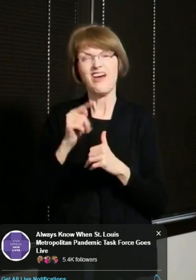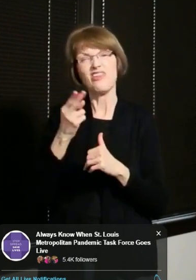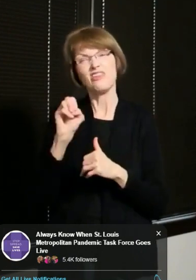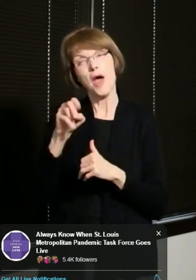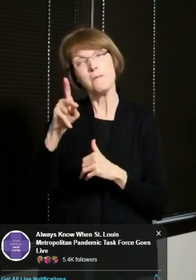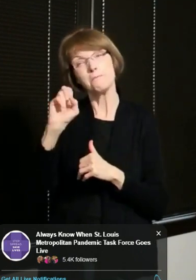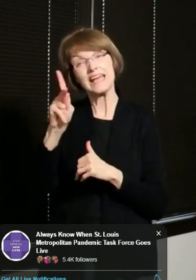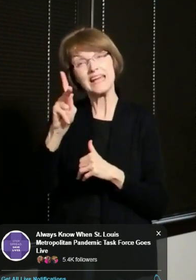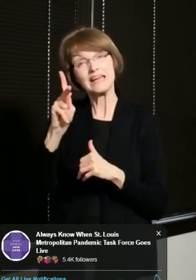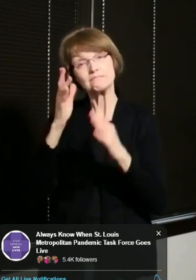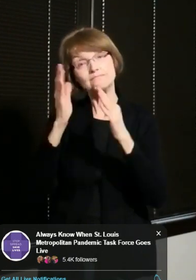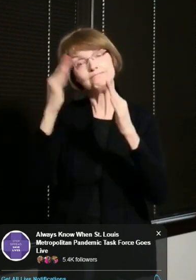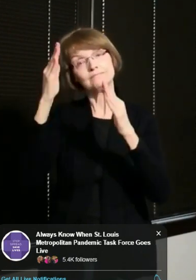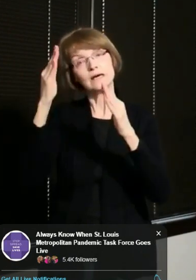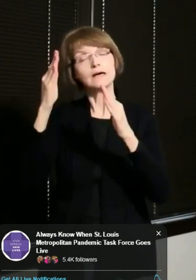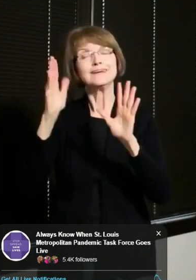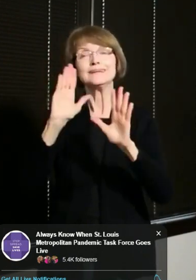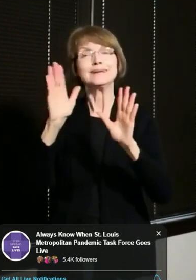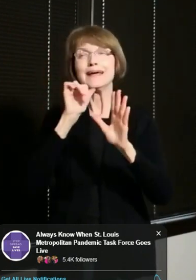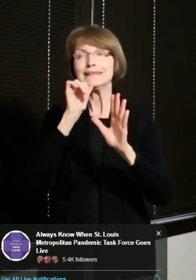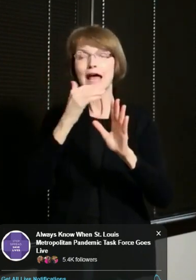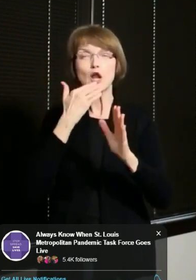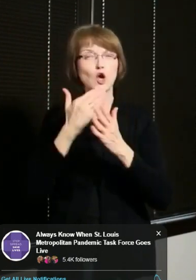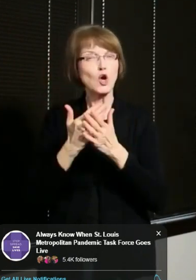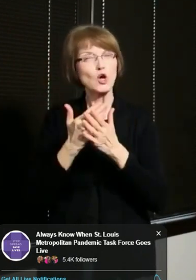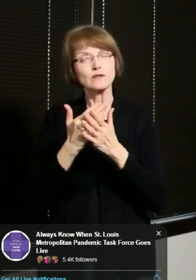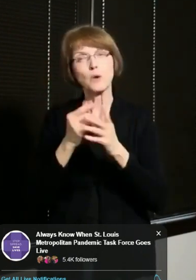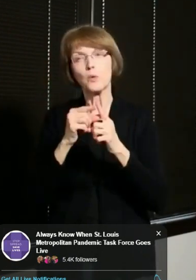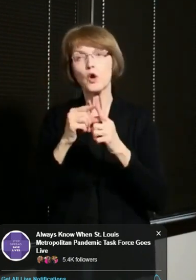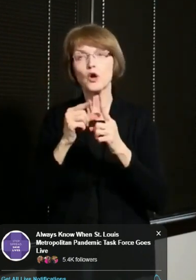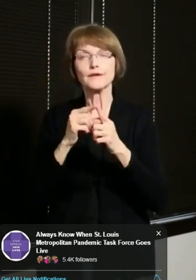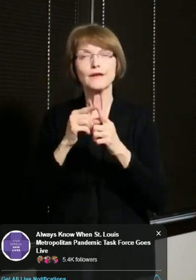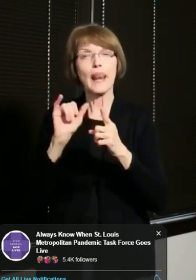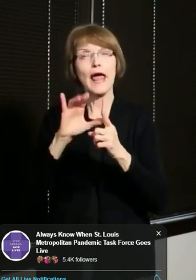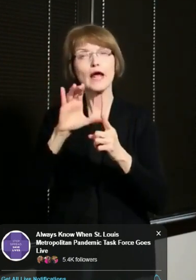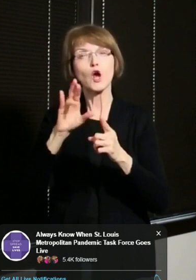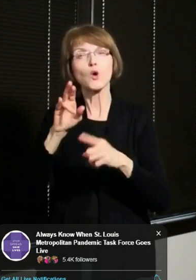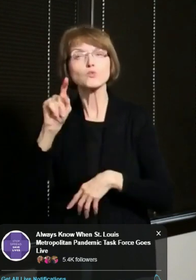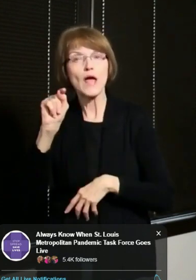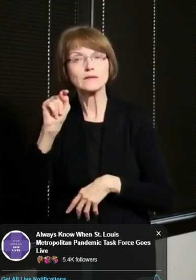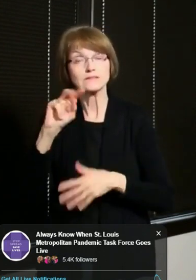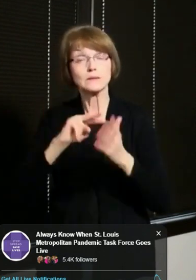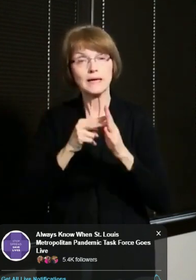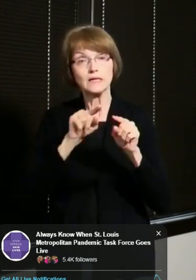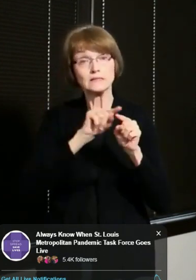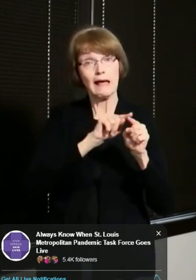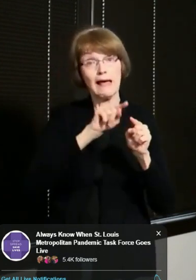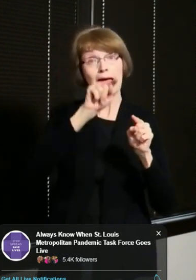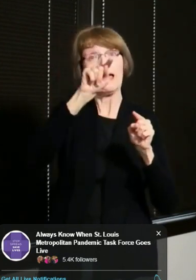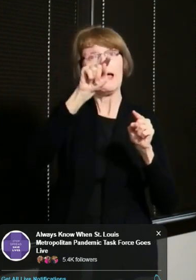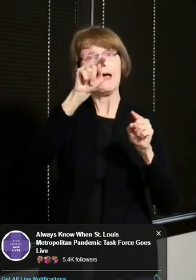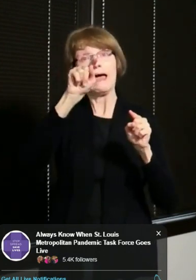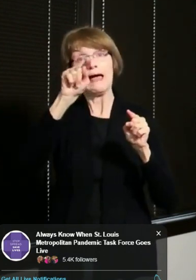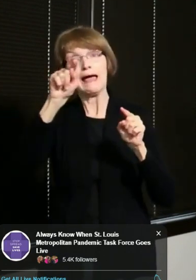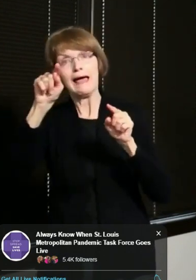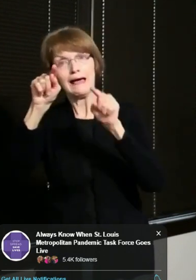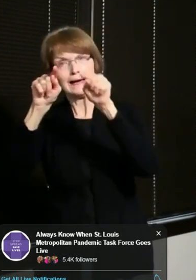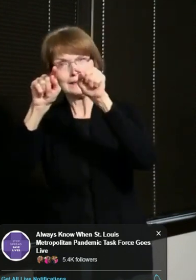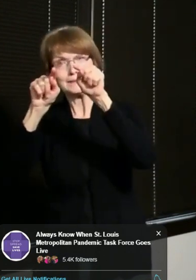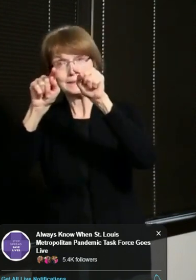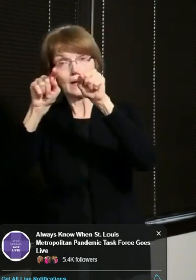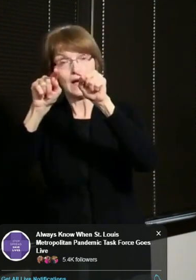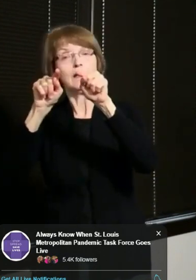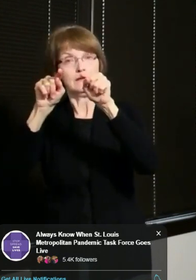use. It's more of a cresting of cases where we'll see the highest number of hospitalized patients in